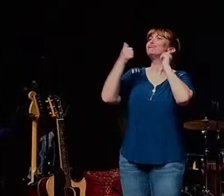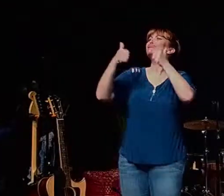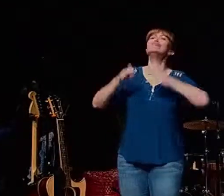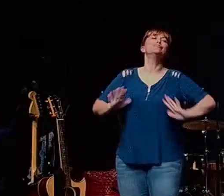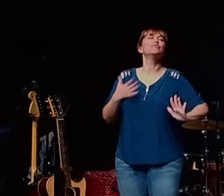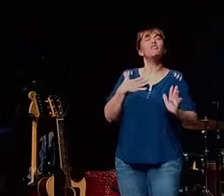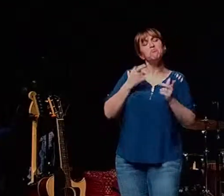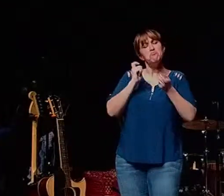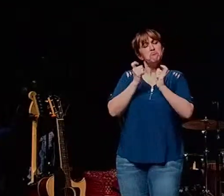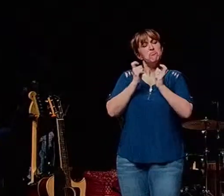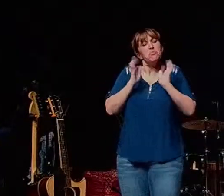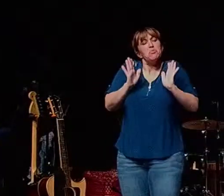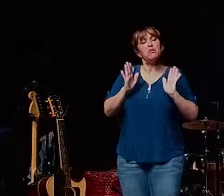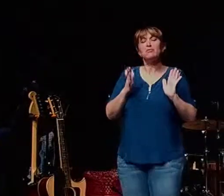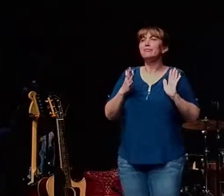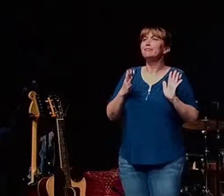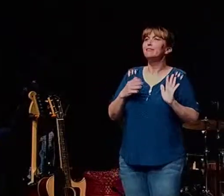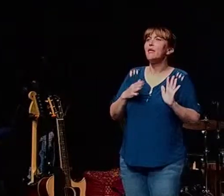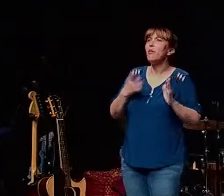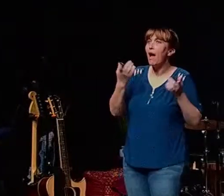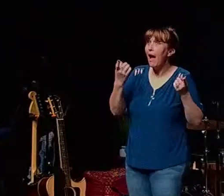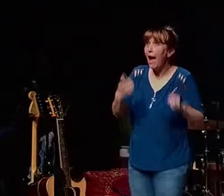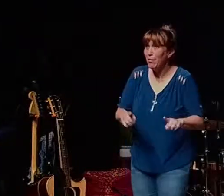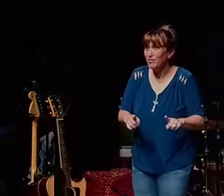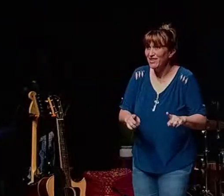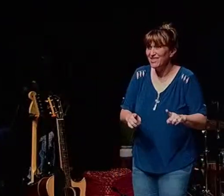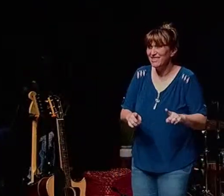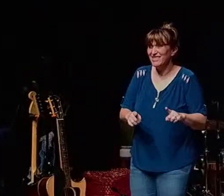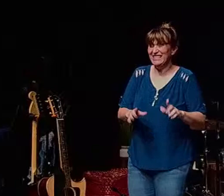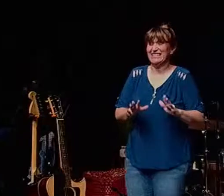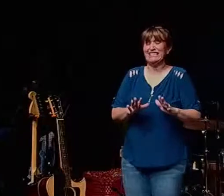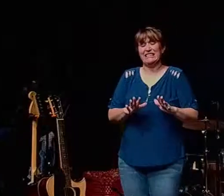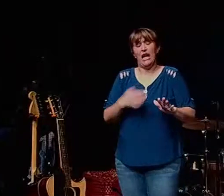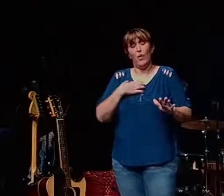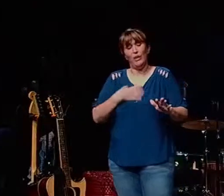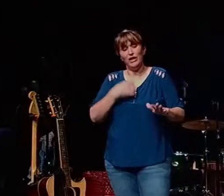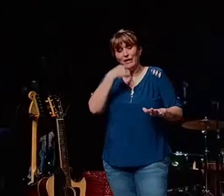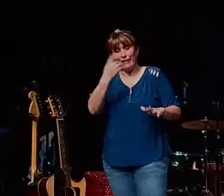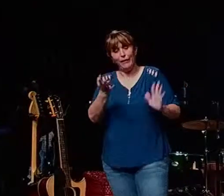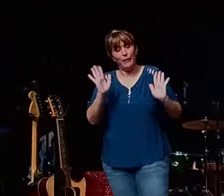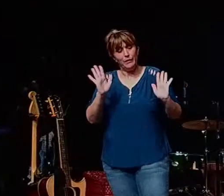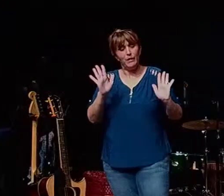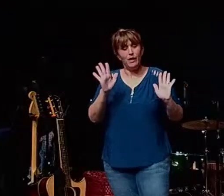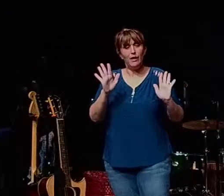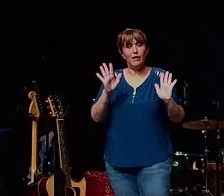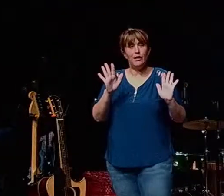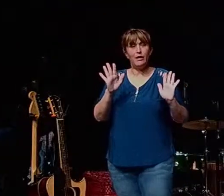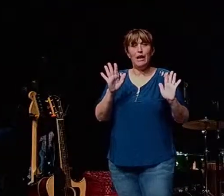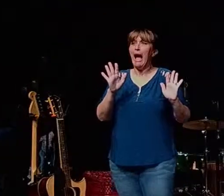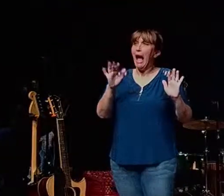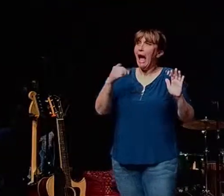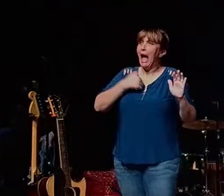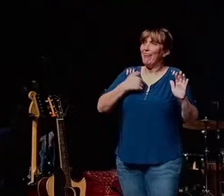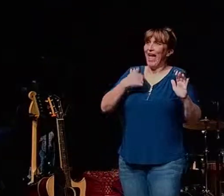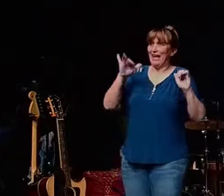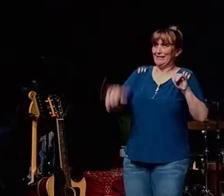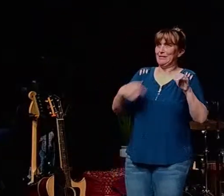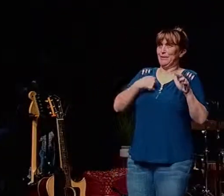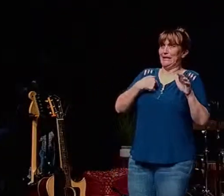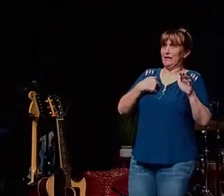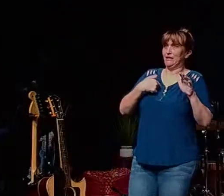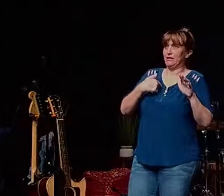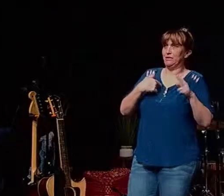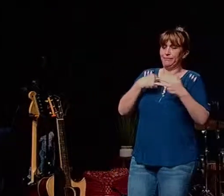do and what happens then and i'll tell you i wish i could tell you i'm not that person and i totally am that person and it's maddening